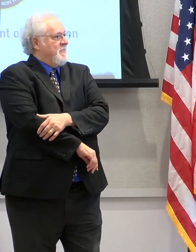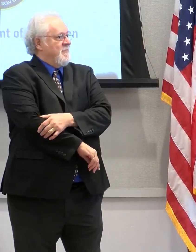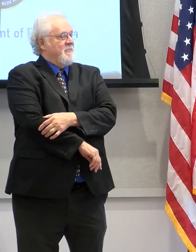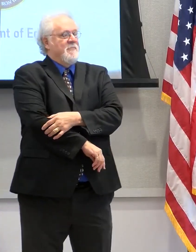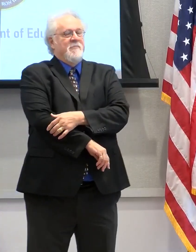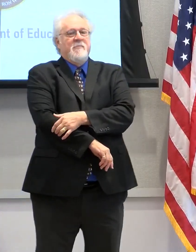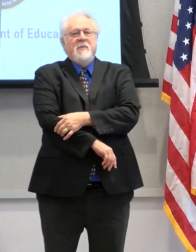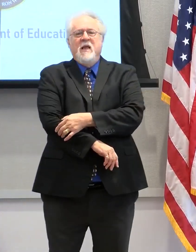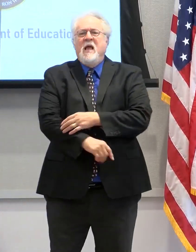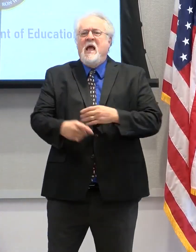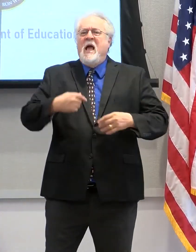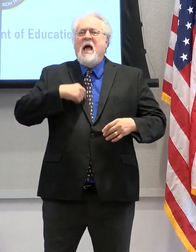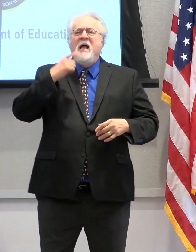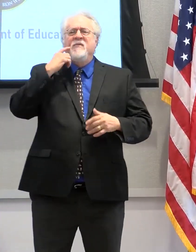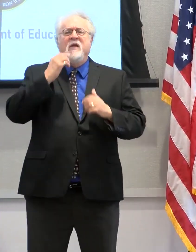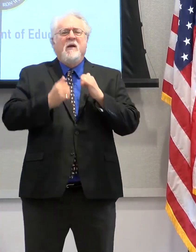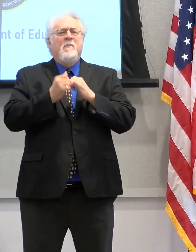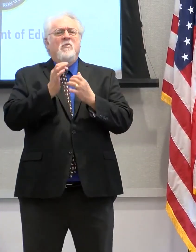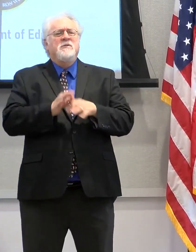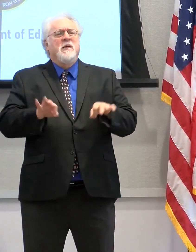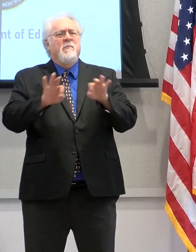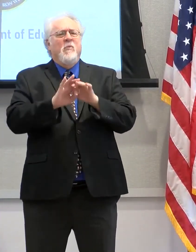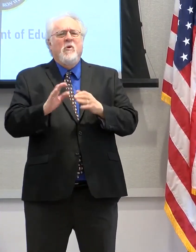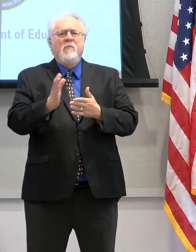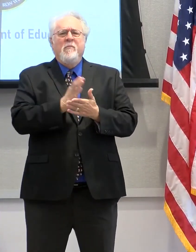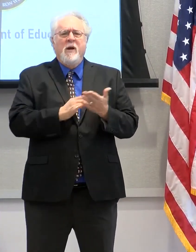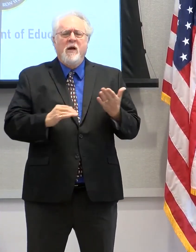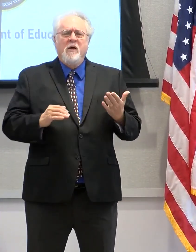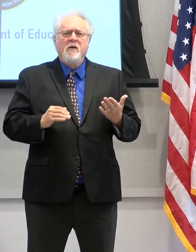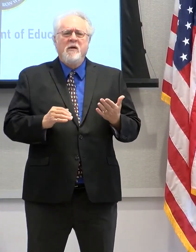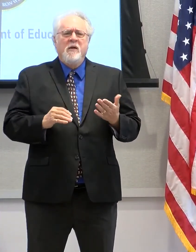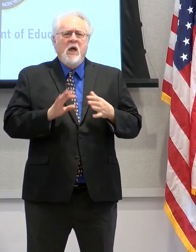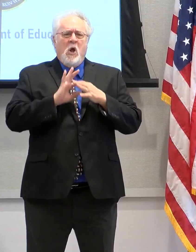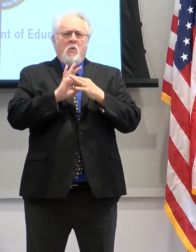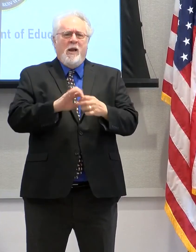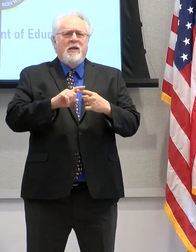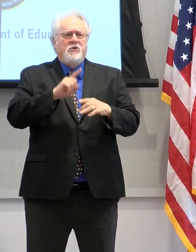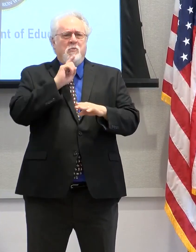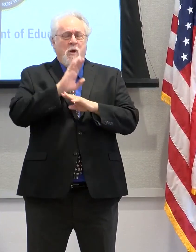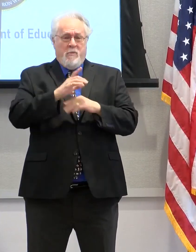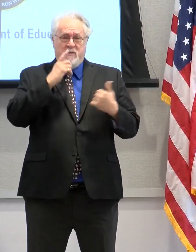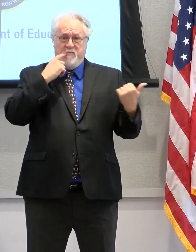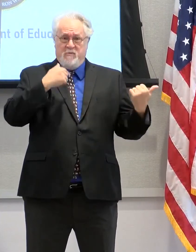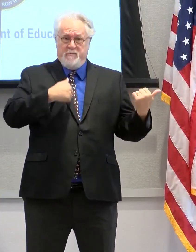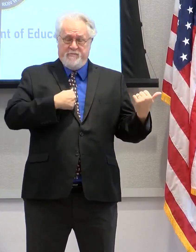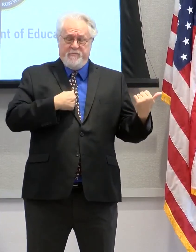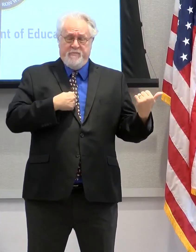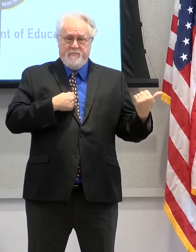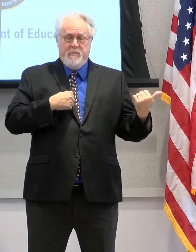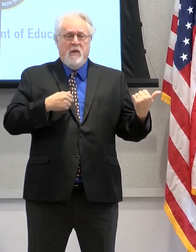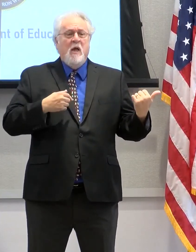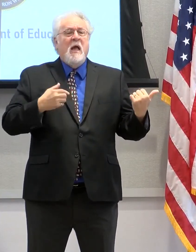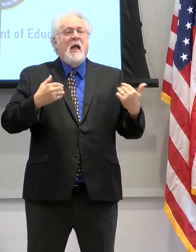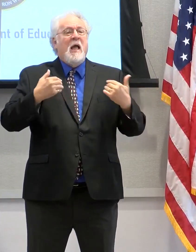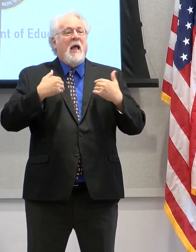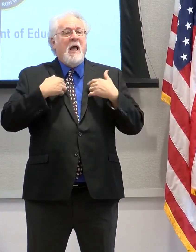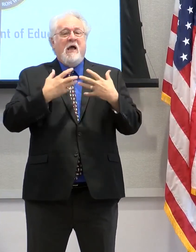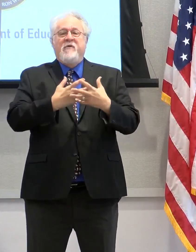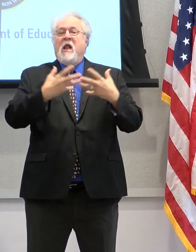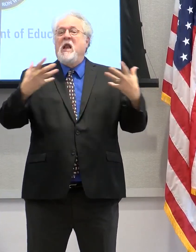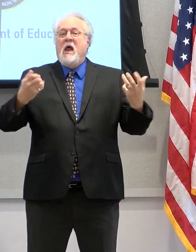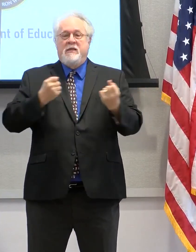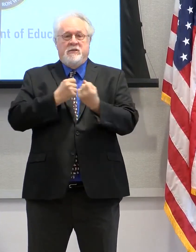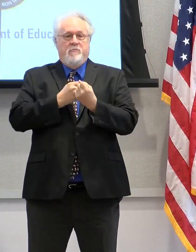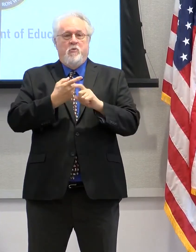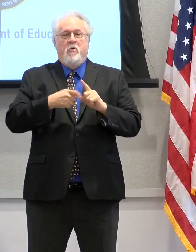You know, I think probably the most important part or the piece related to the Promise for us is, one, you know, we have a ton of support